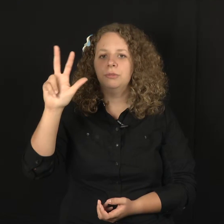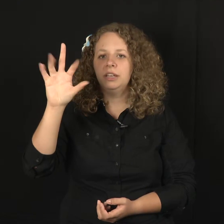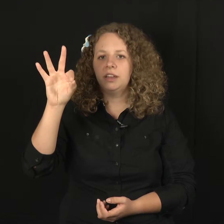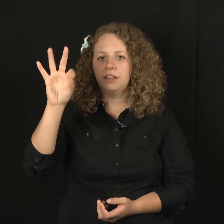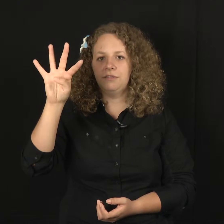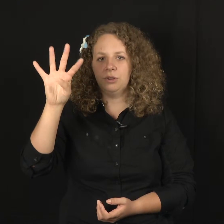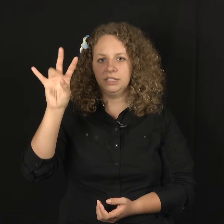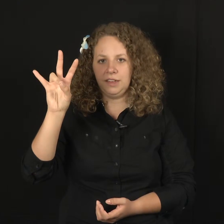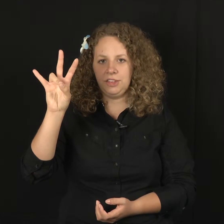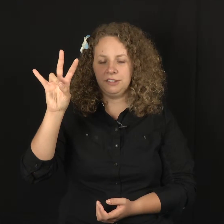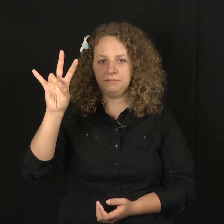022183947.